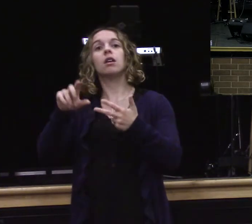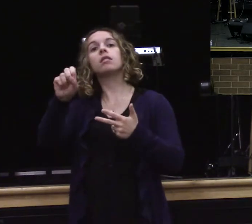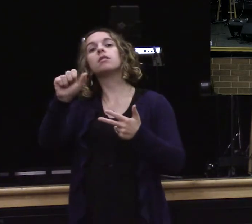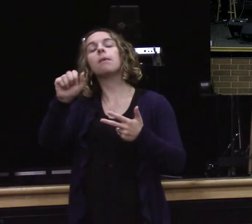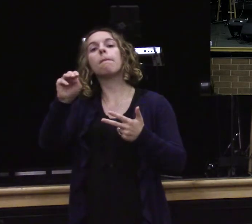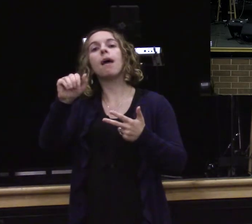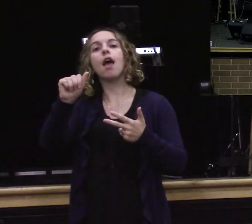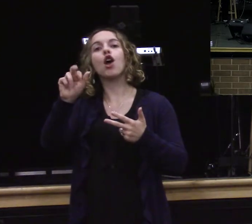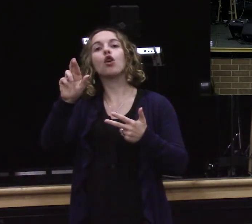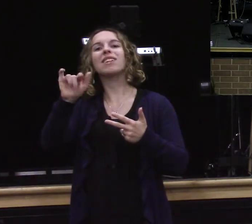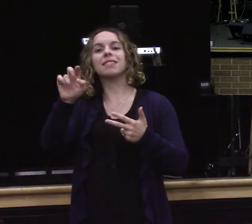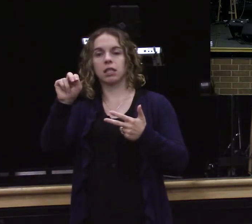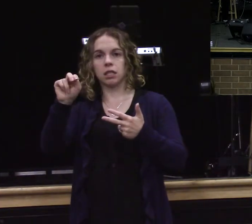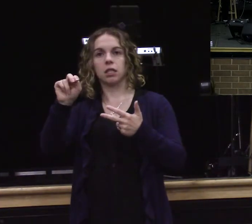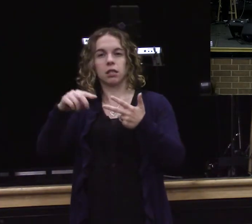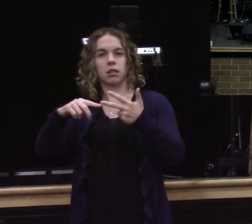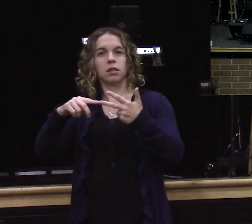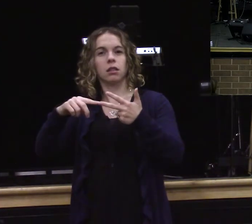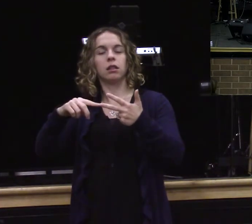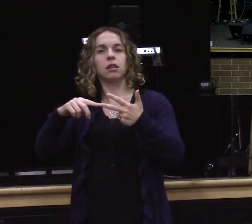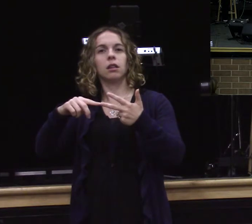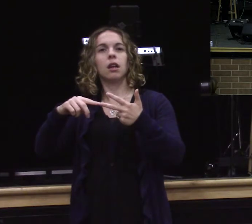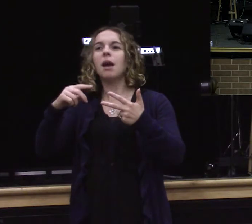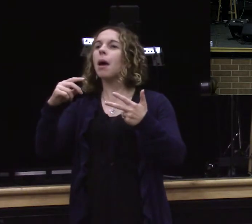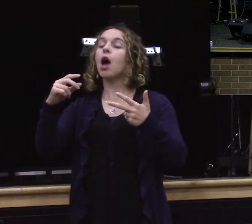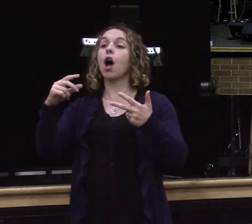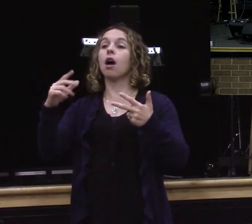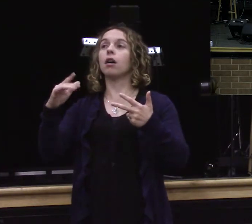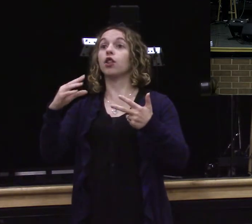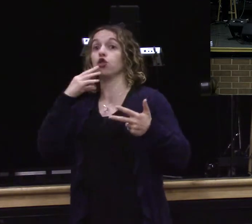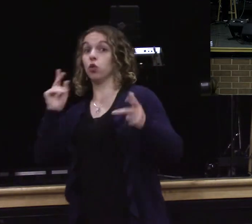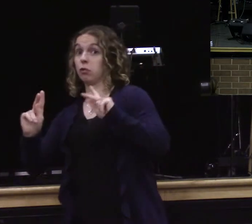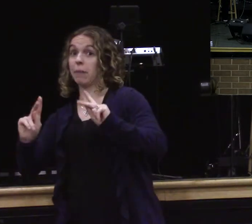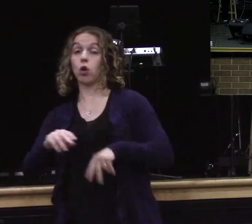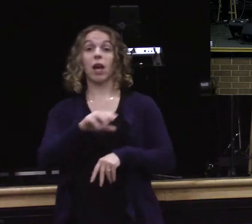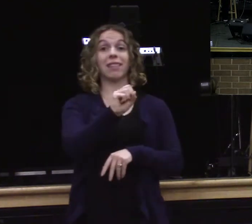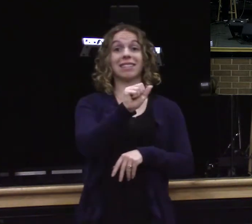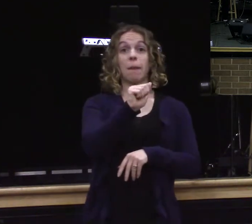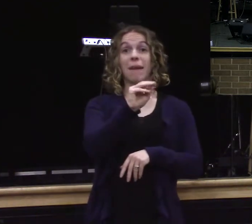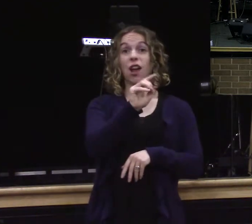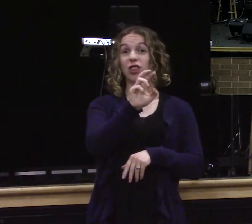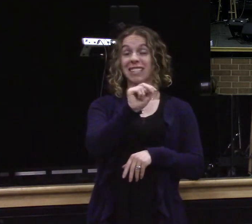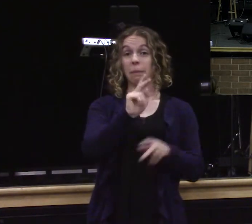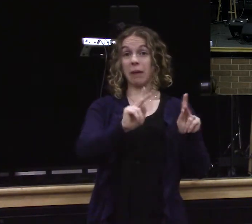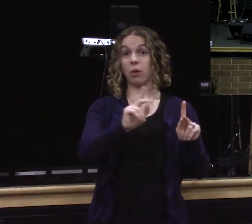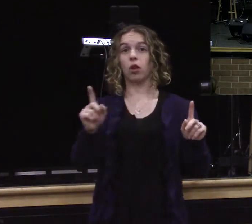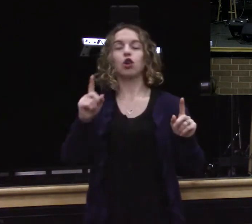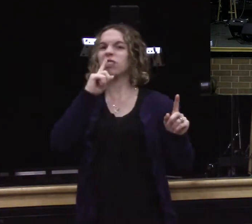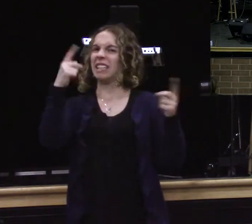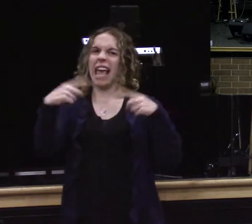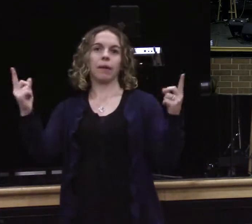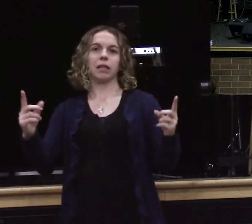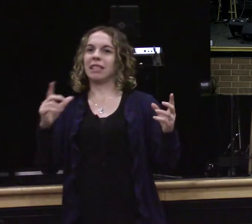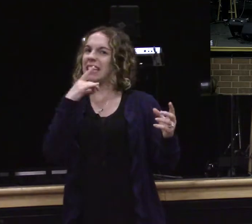Samaritans were thought of as ungodly people that didn't know God. Sometimes God's got to use those who we think don't know God.